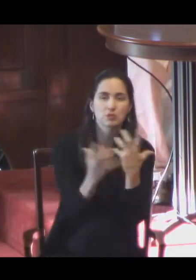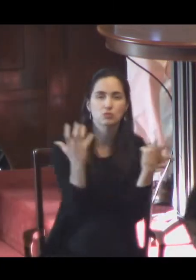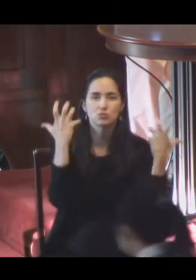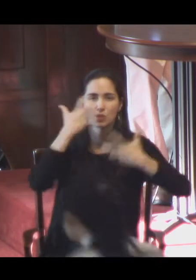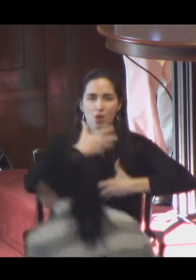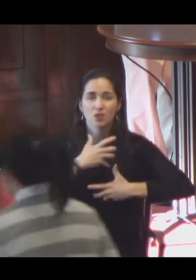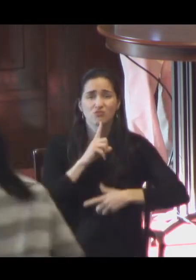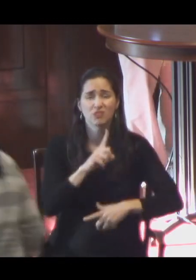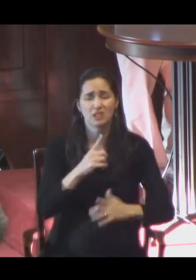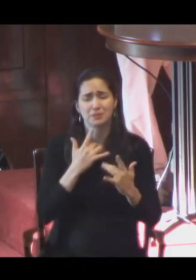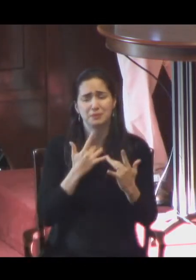depressing part of the poem.